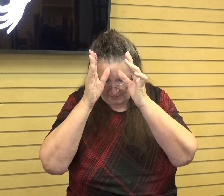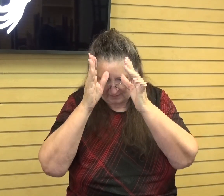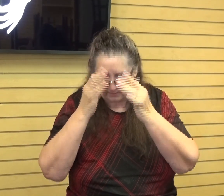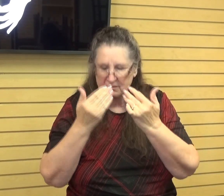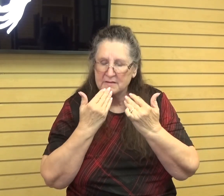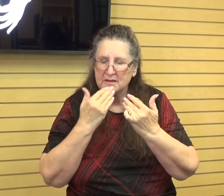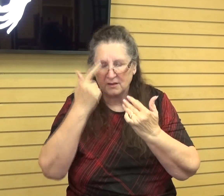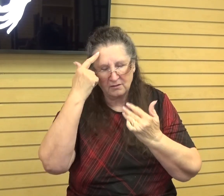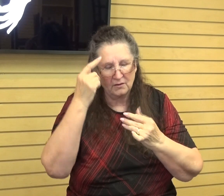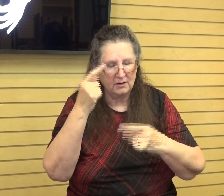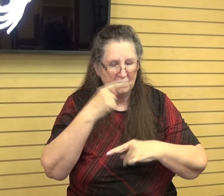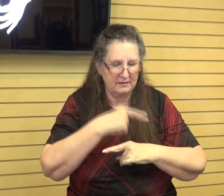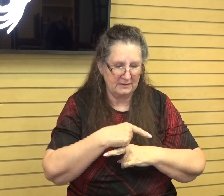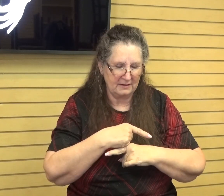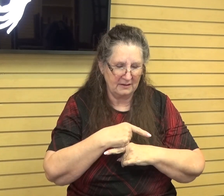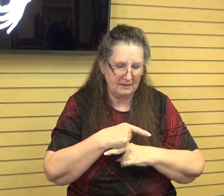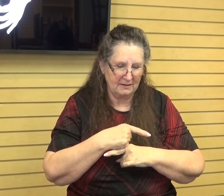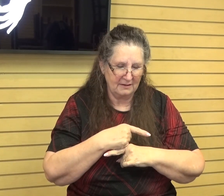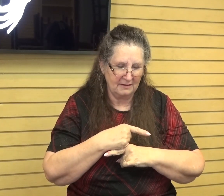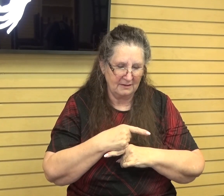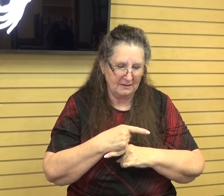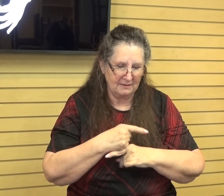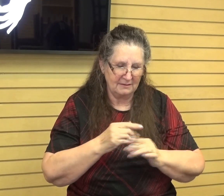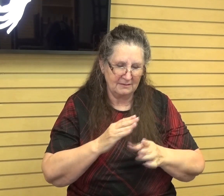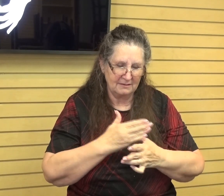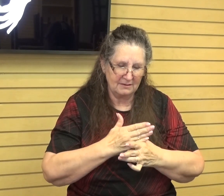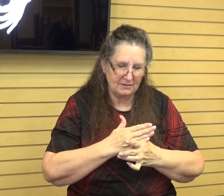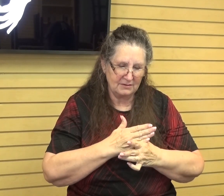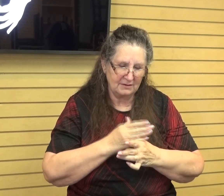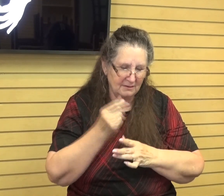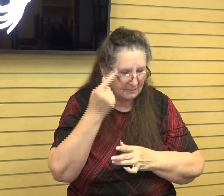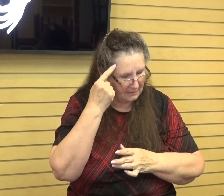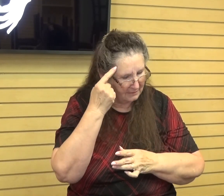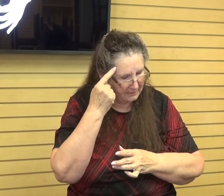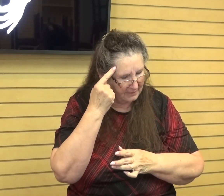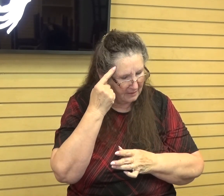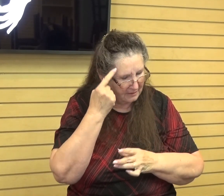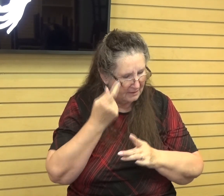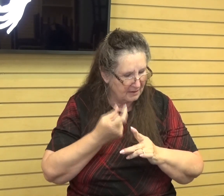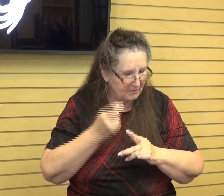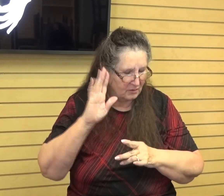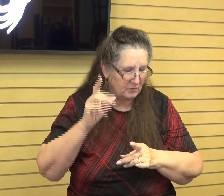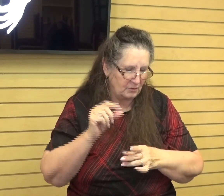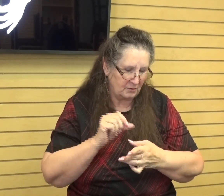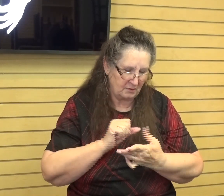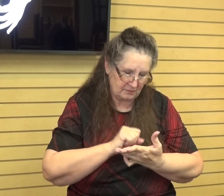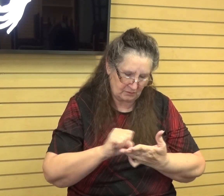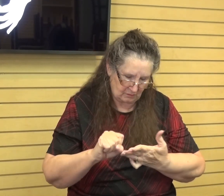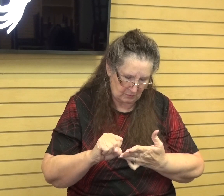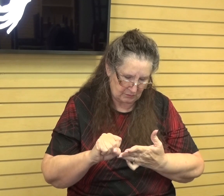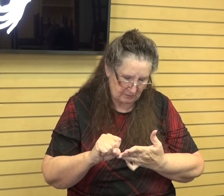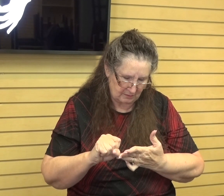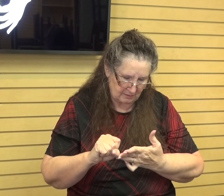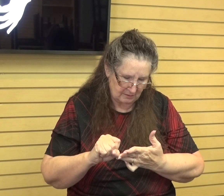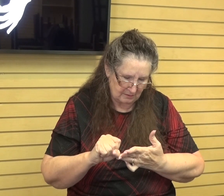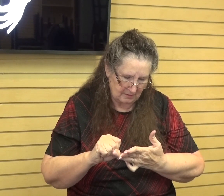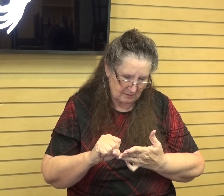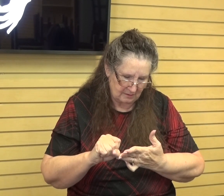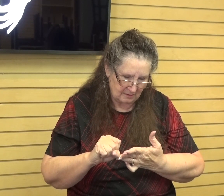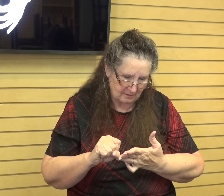again to come here and just to share a little thought of your scripture, a little evil that just touched,